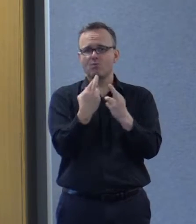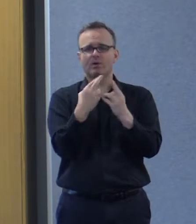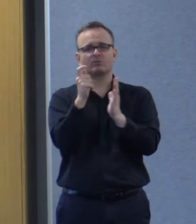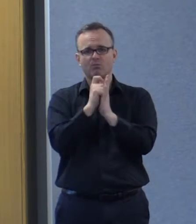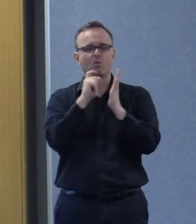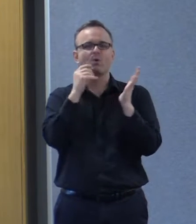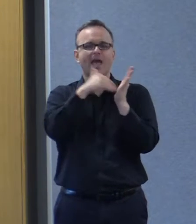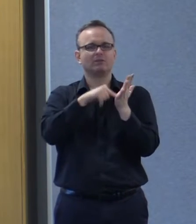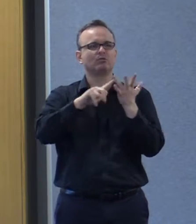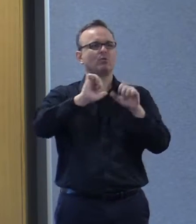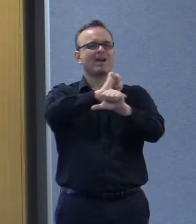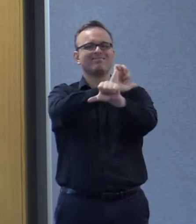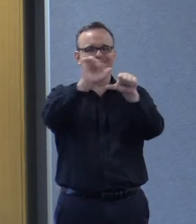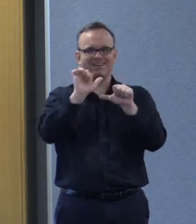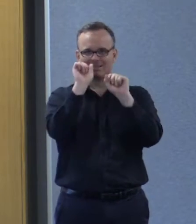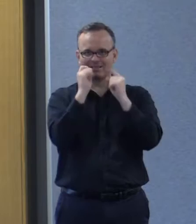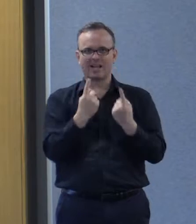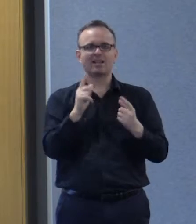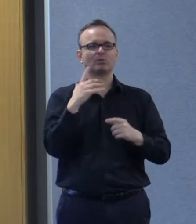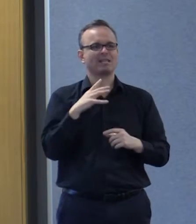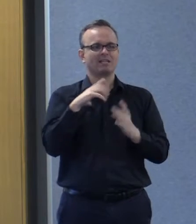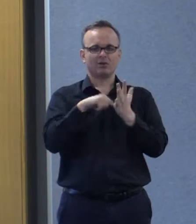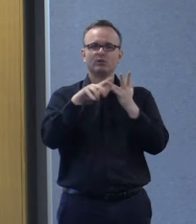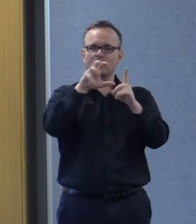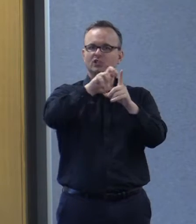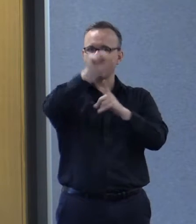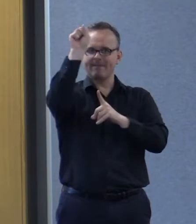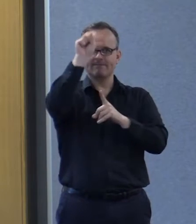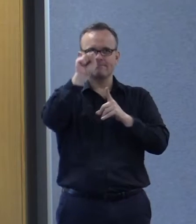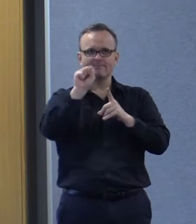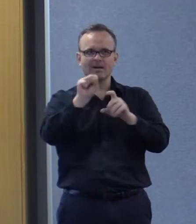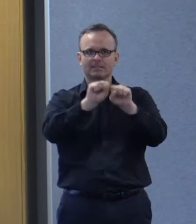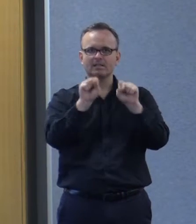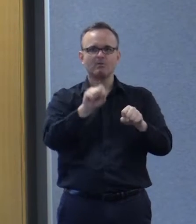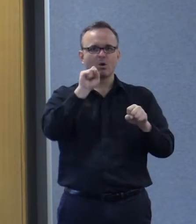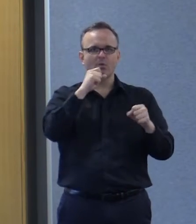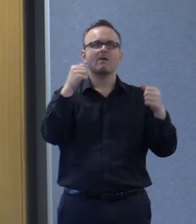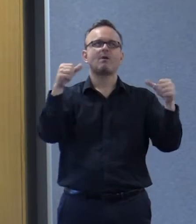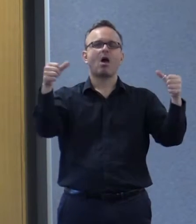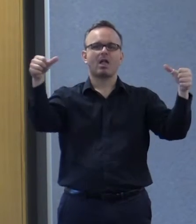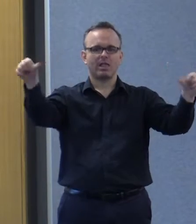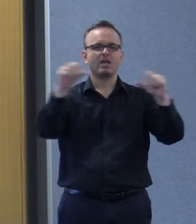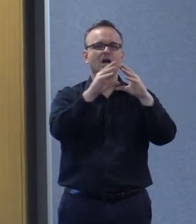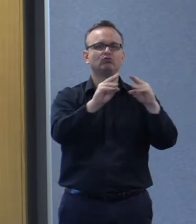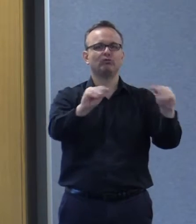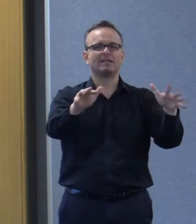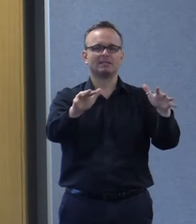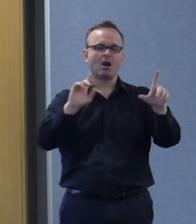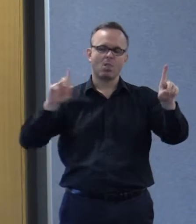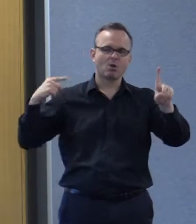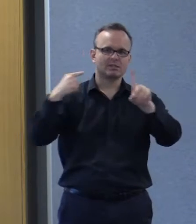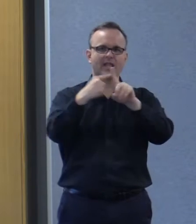add to their understanding of what is necessary to achieve a system that will finally address long-standing disadvantage